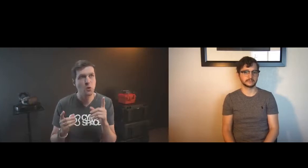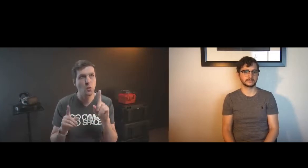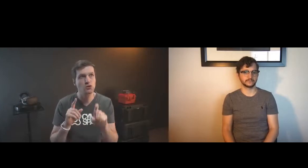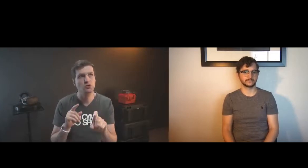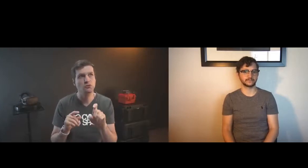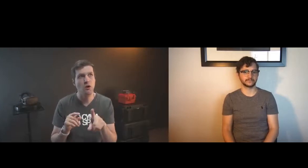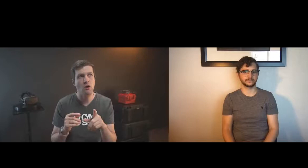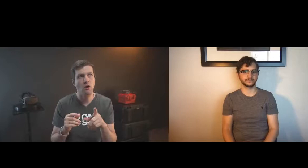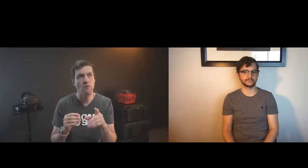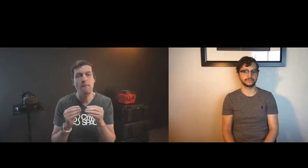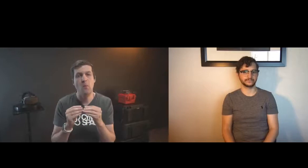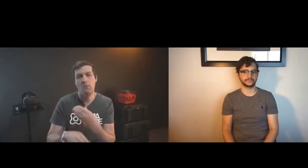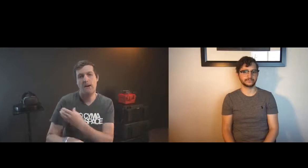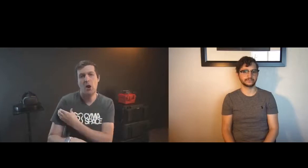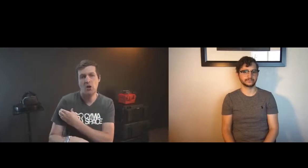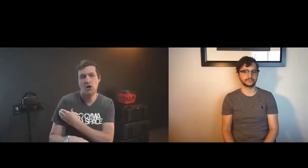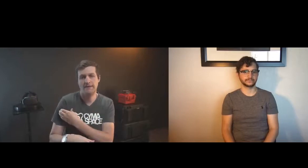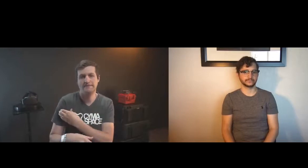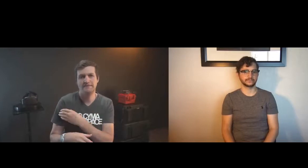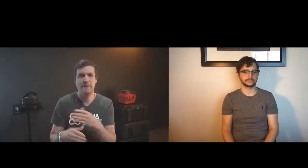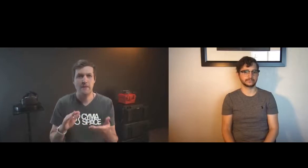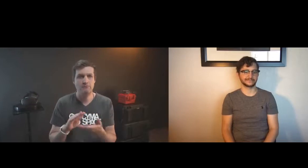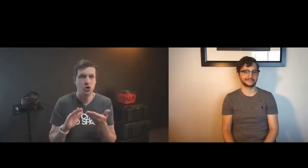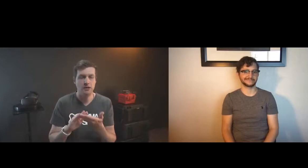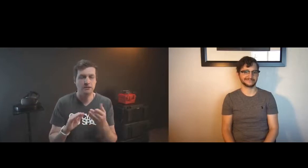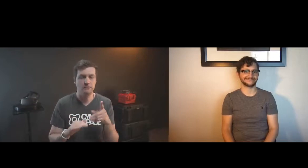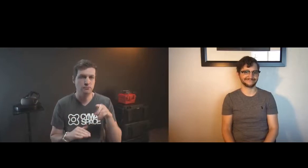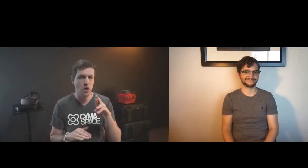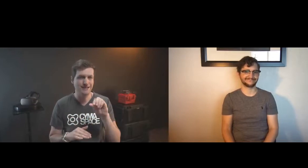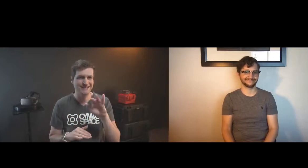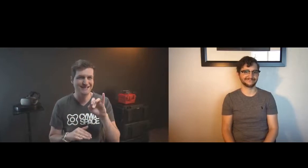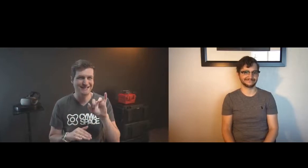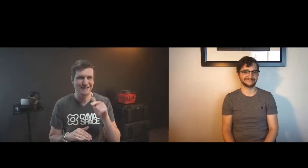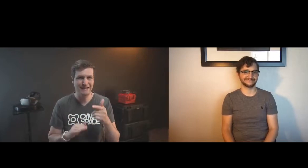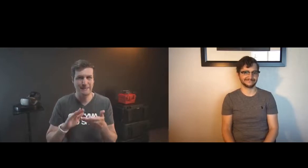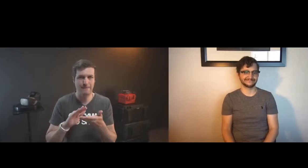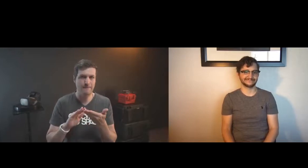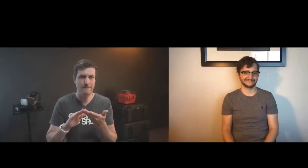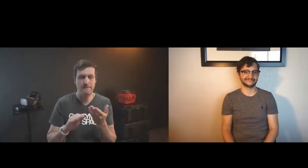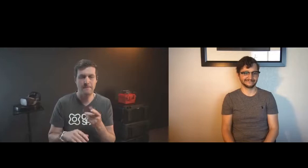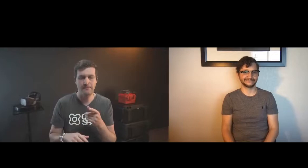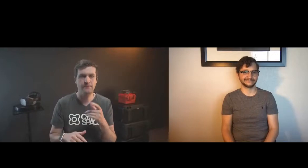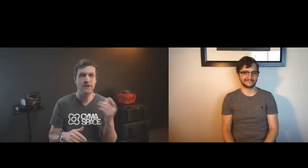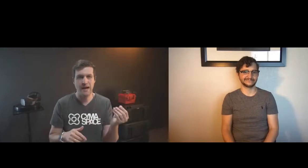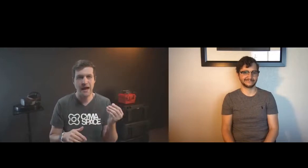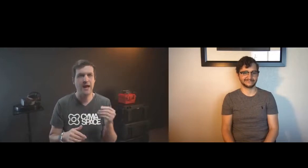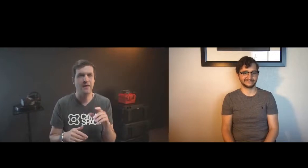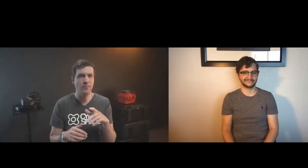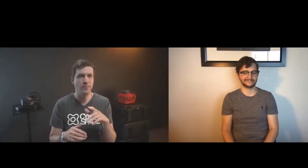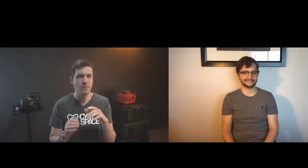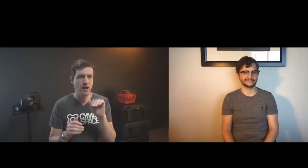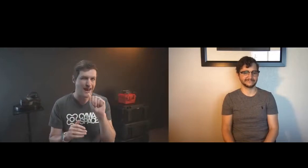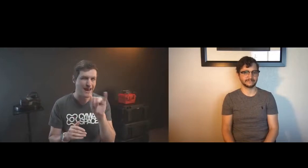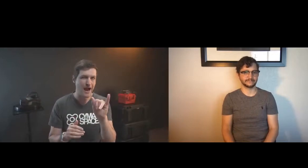the recognition is not from a camera but the processing power is a